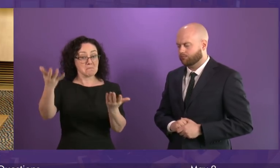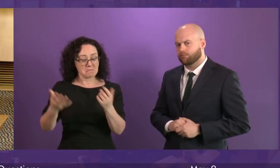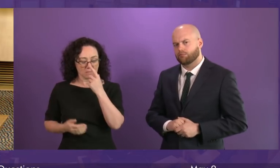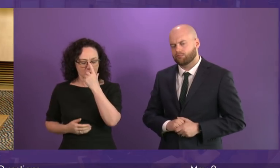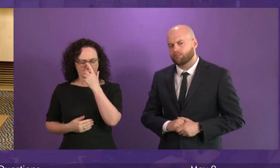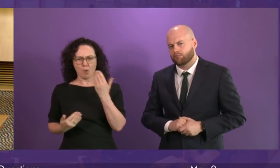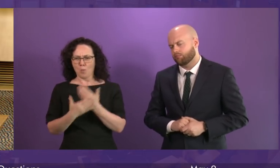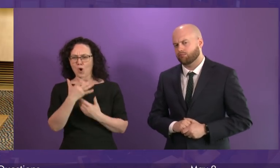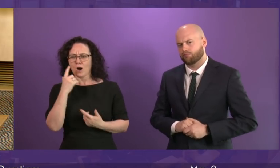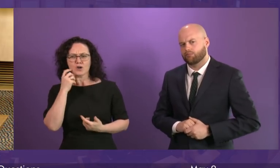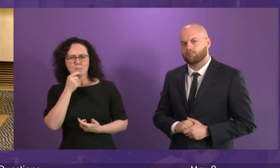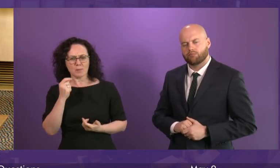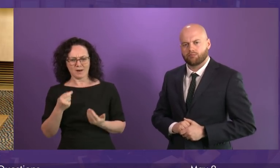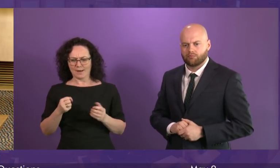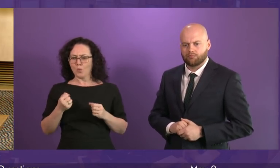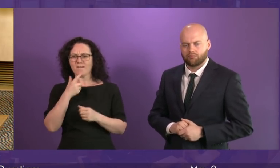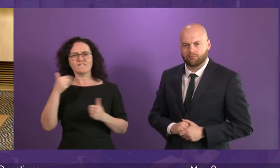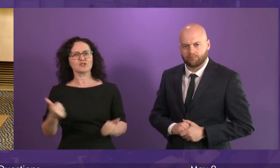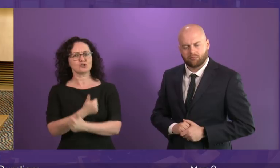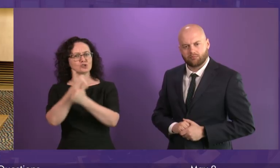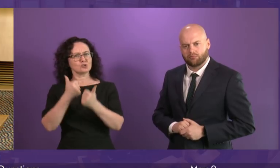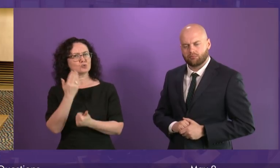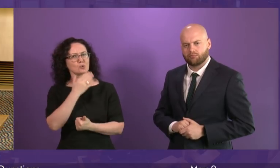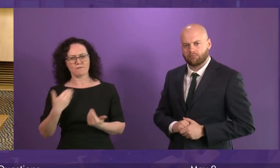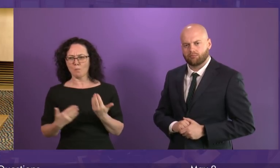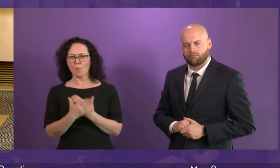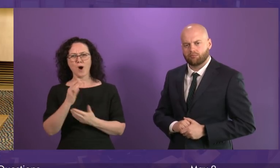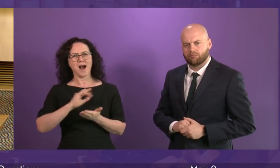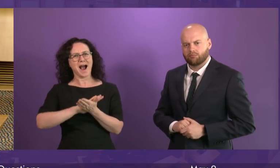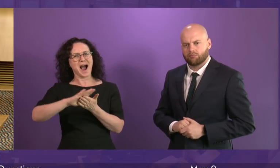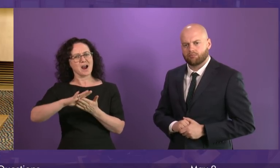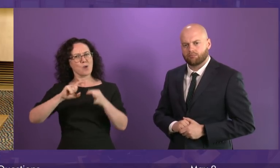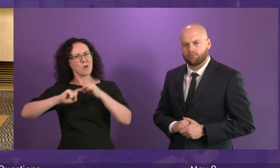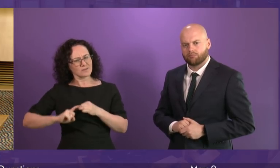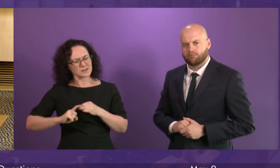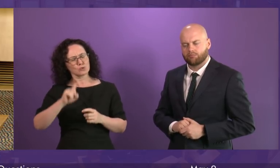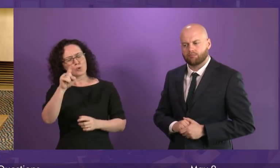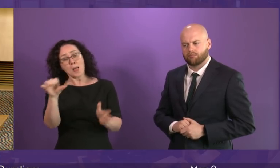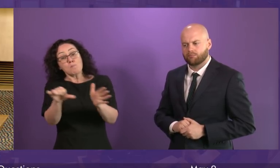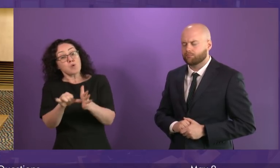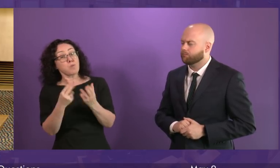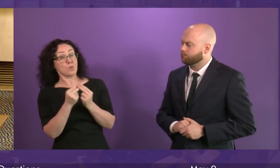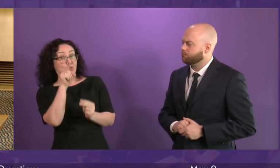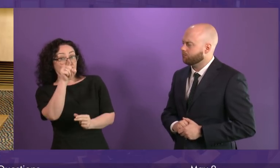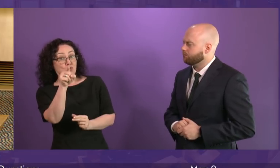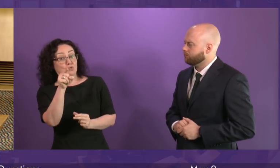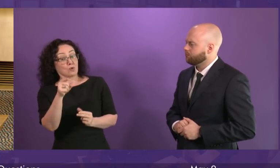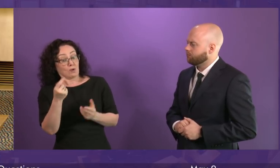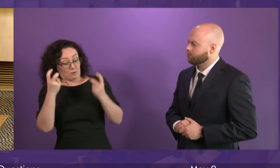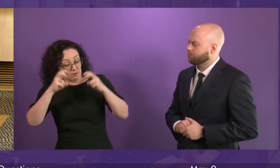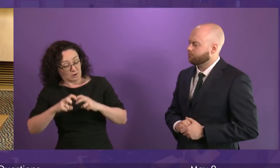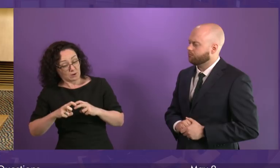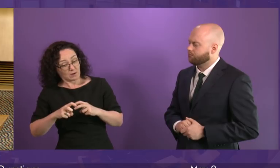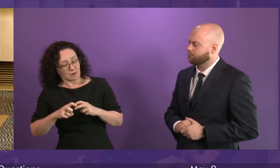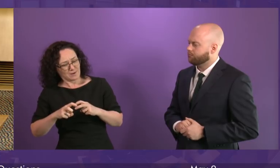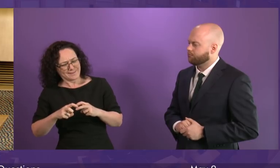school with five or more hires. So the problem with the analysis that Ruth Davidson brings to this chamber is that it's not